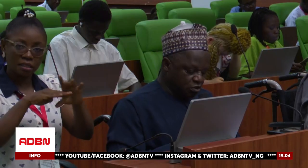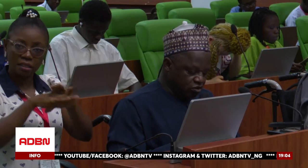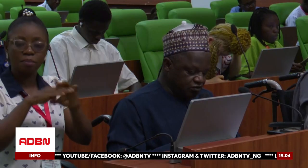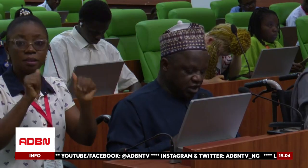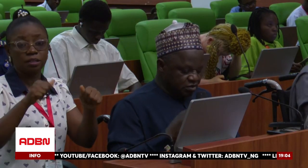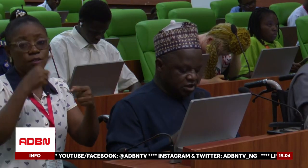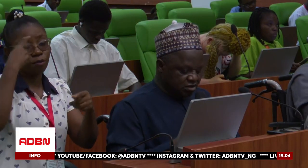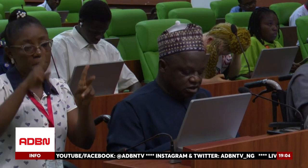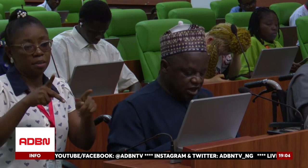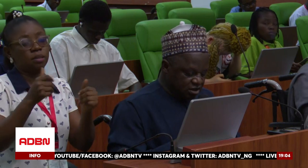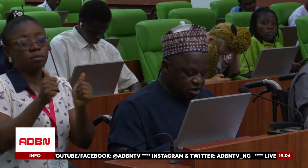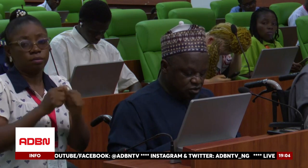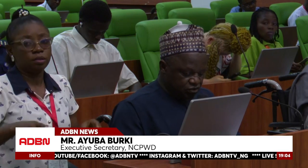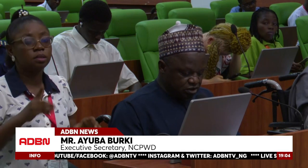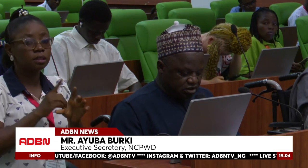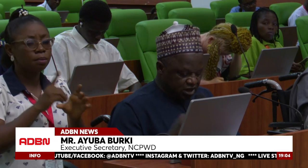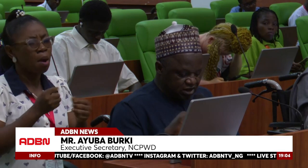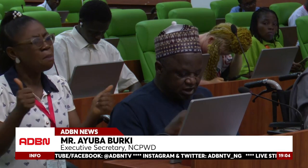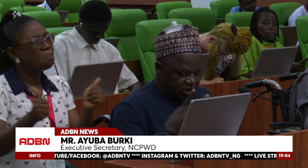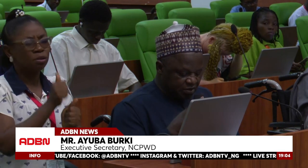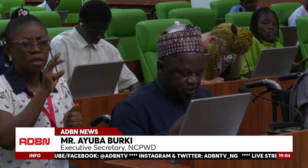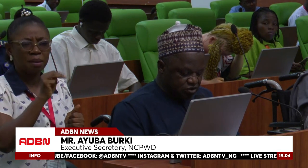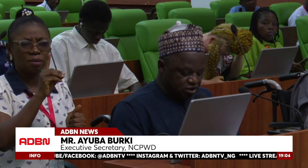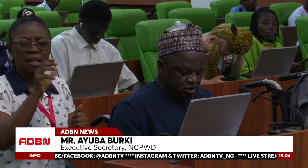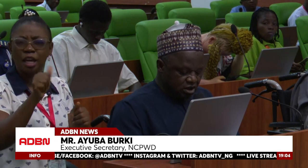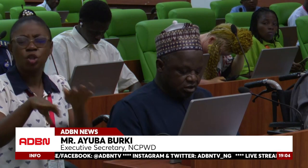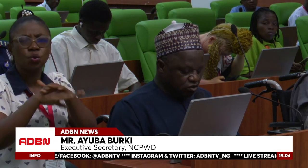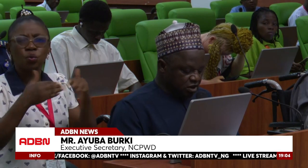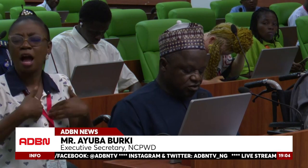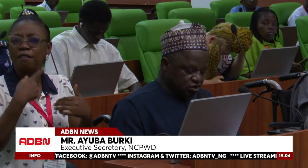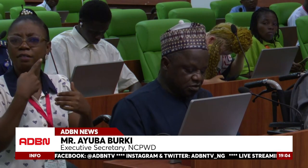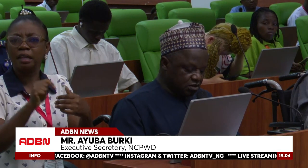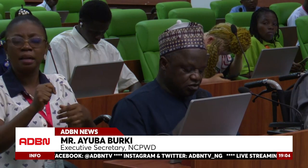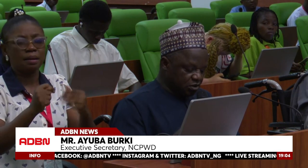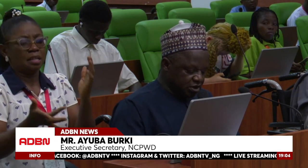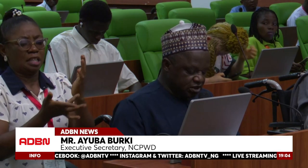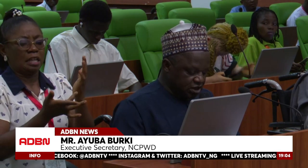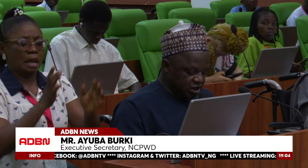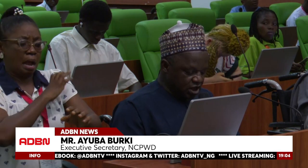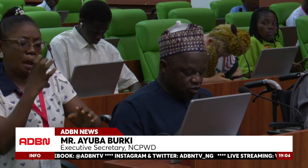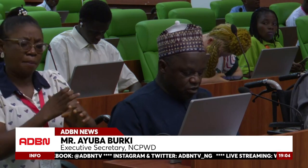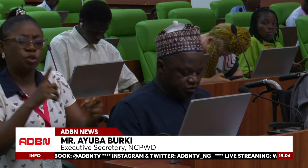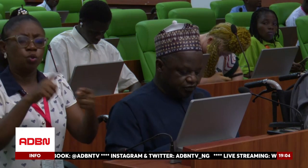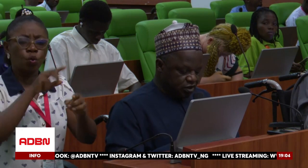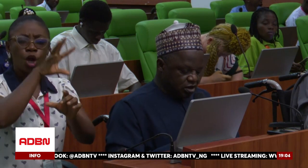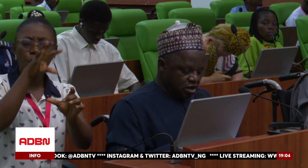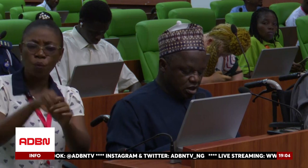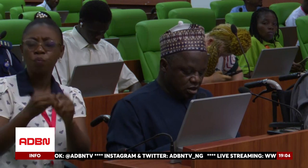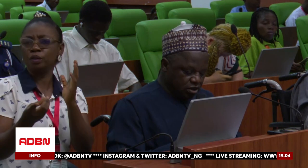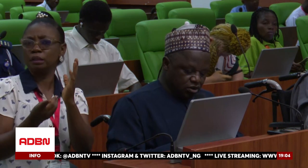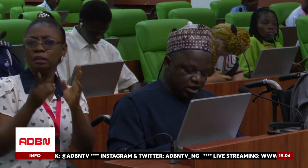Most of the MDS lack the requisite technical capacity to mainstream disability in their work.